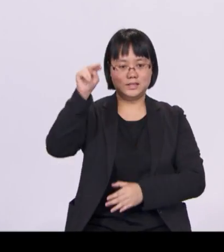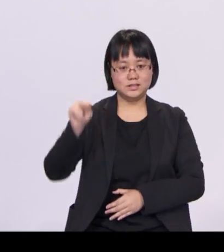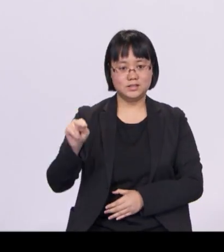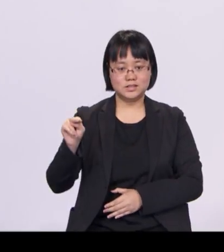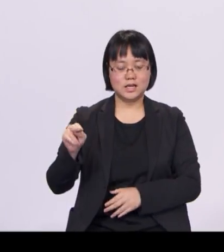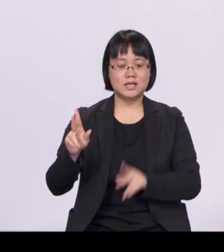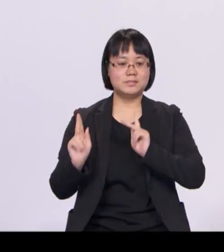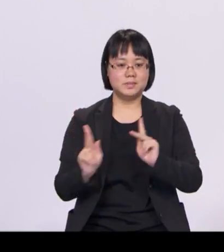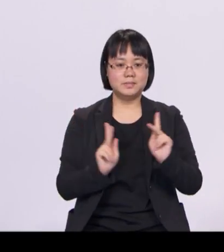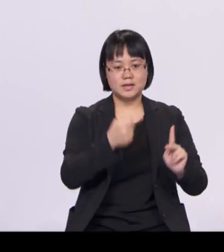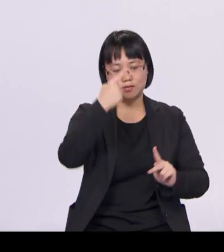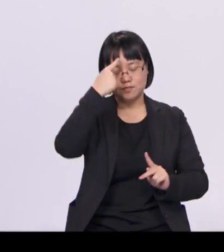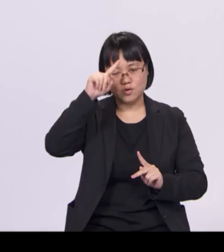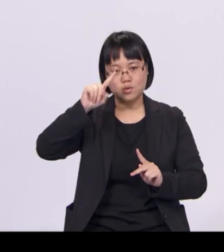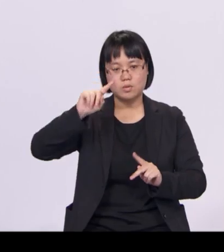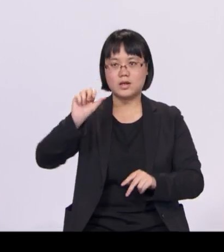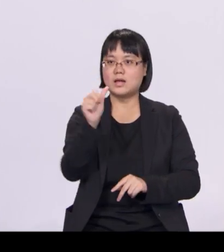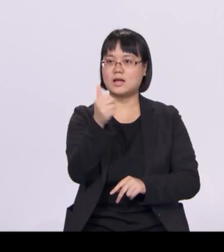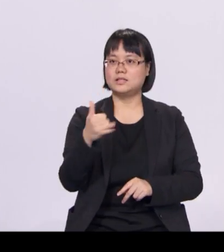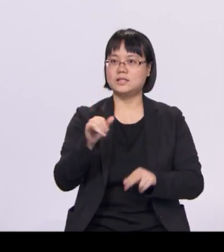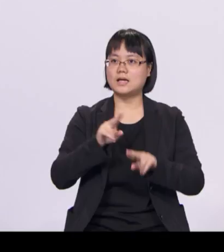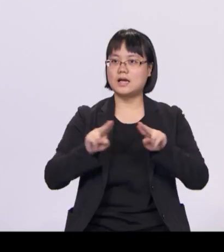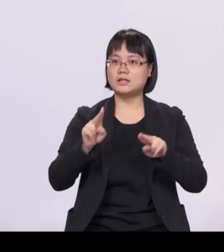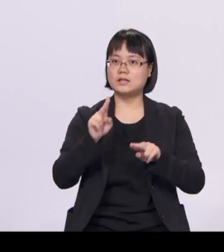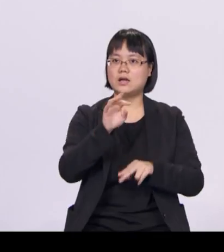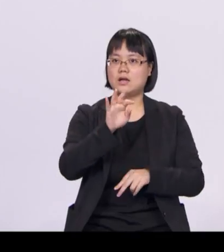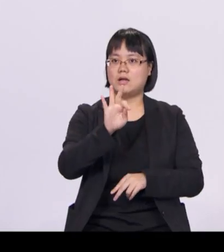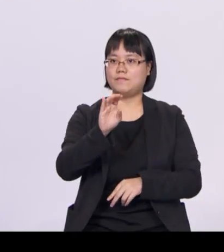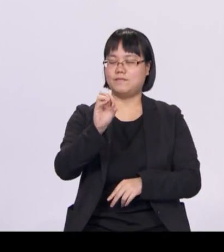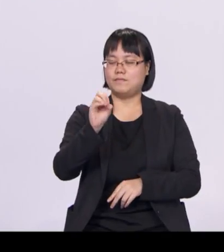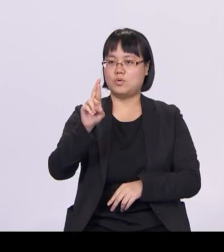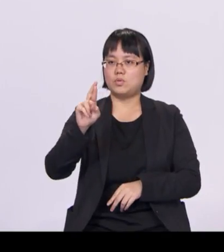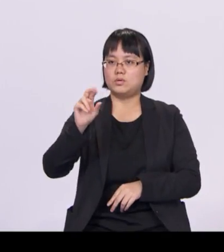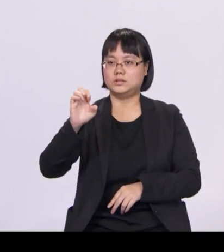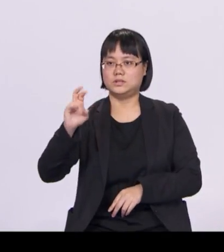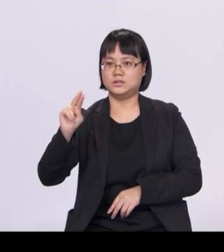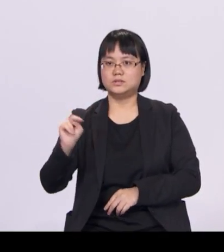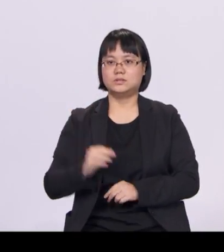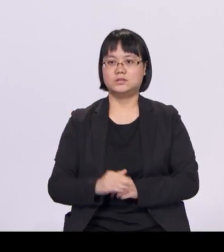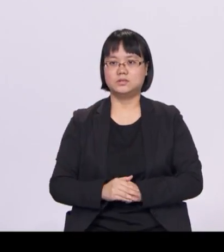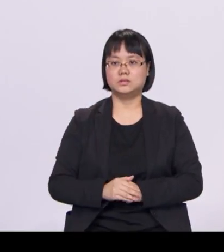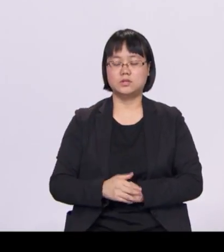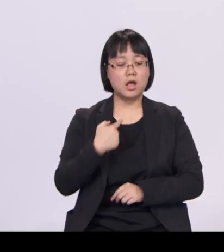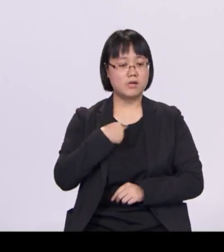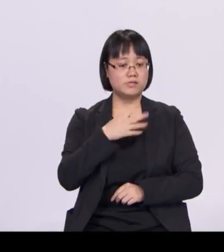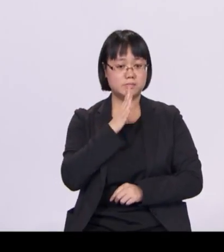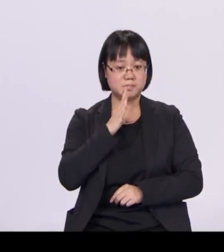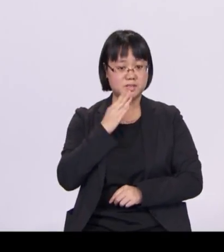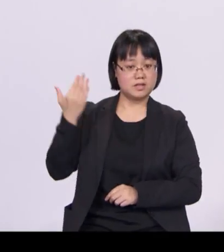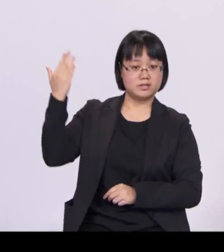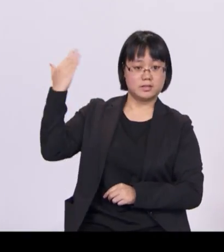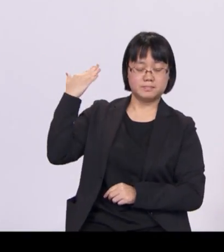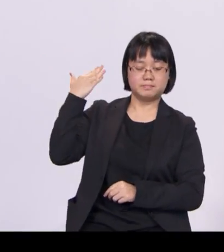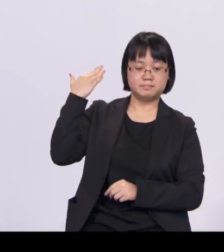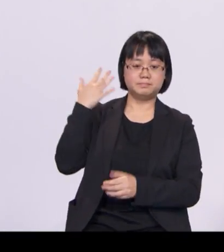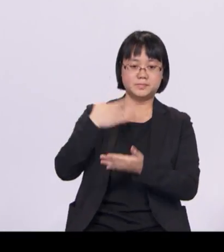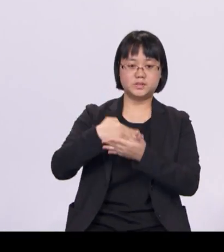unforeseen ones. I have already spoken about this at last year's budget, and said that we will study various options.